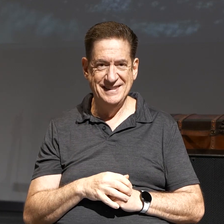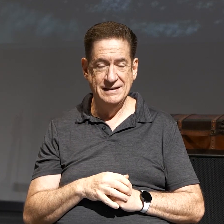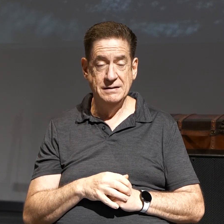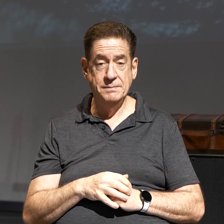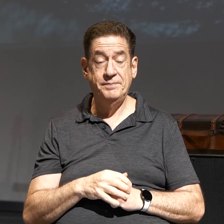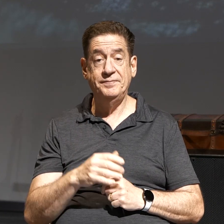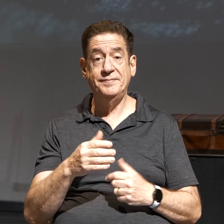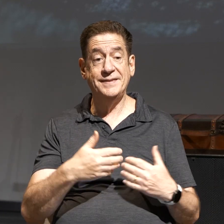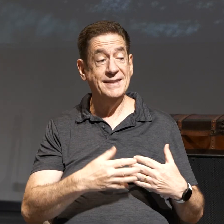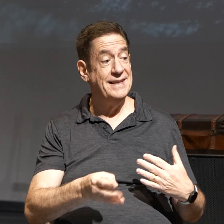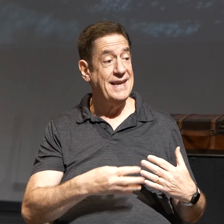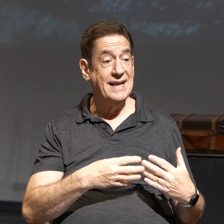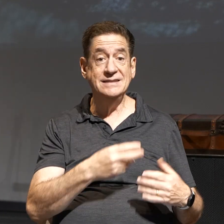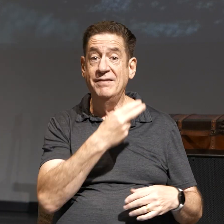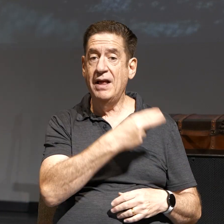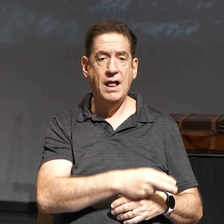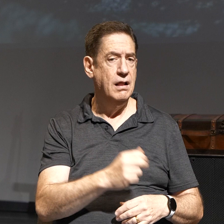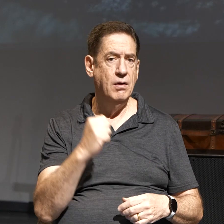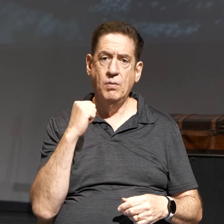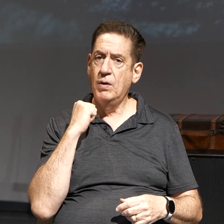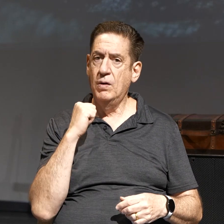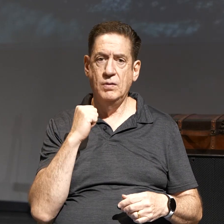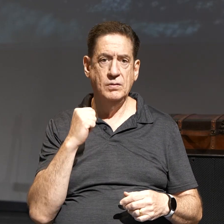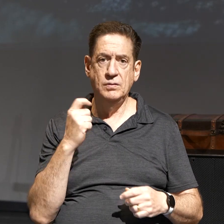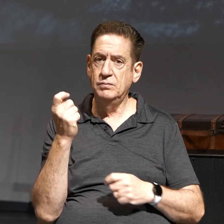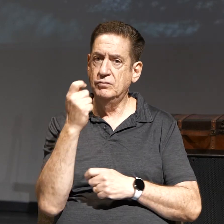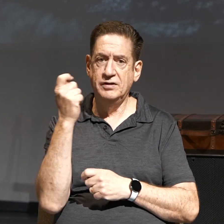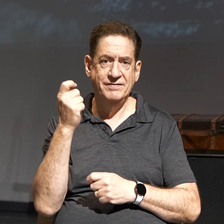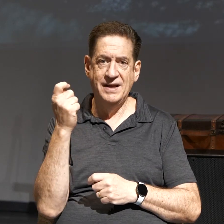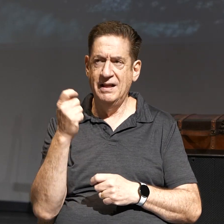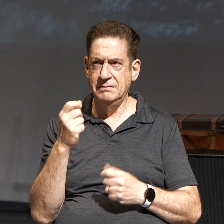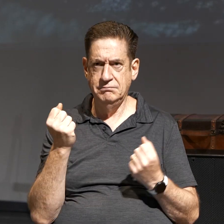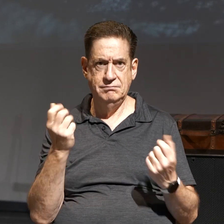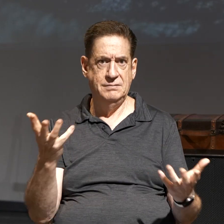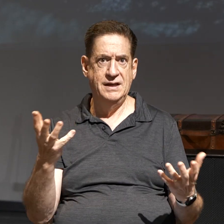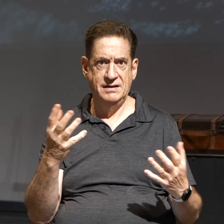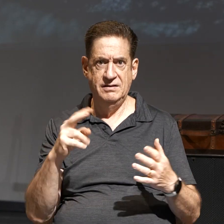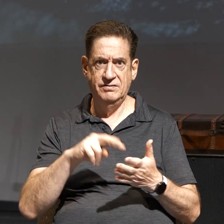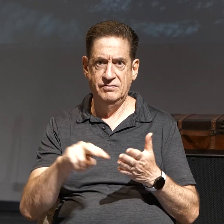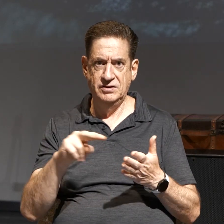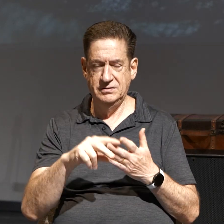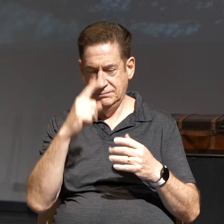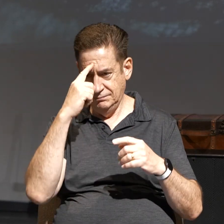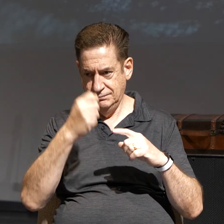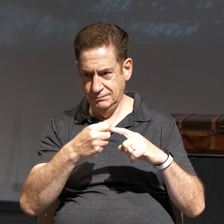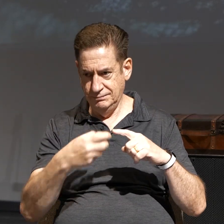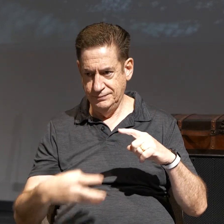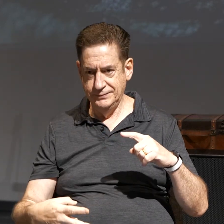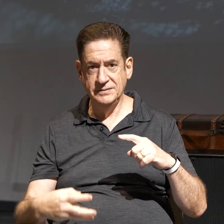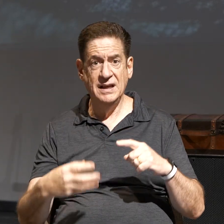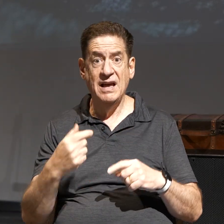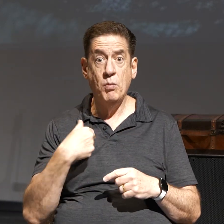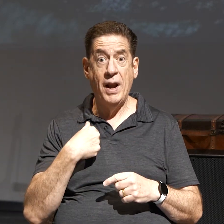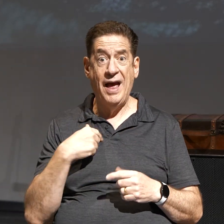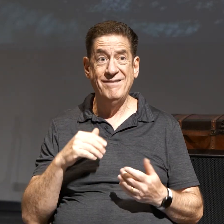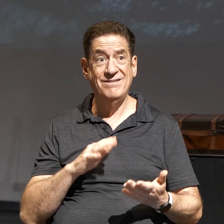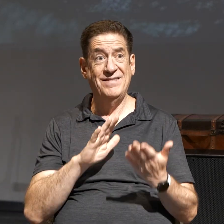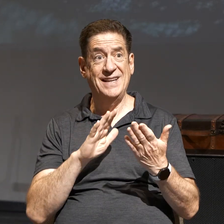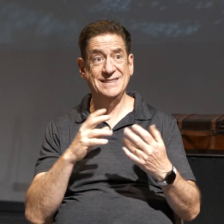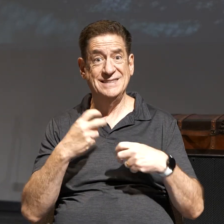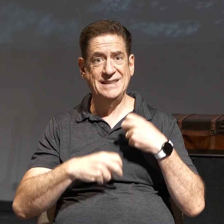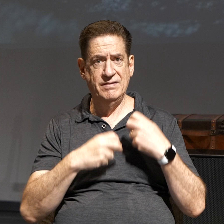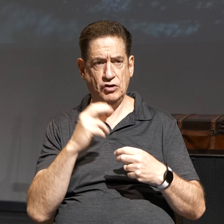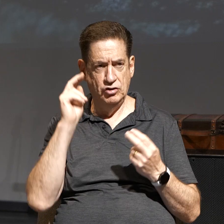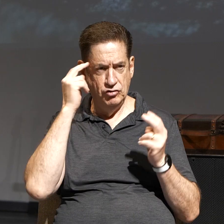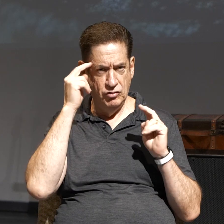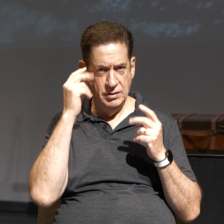Gates of hell won't prevail. I mean, there's just verses that just come to my mind when I face difficulties and things that are going on. Those are the neural